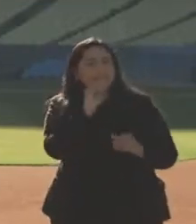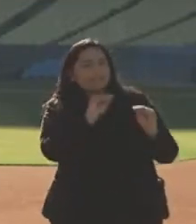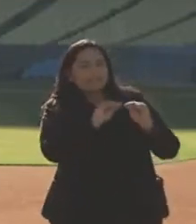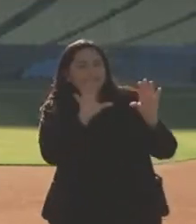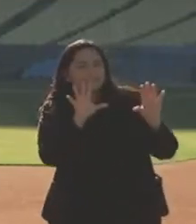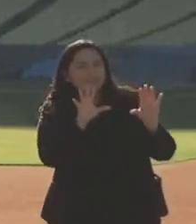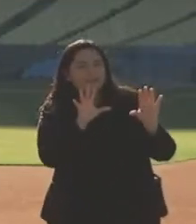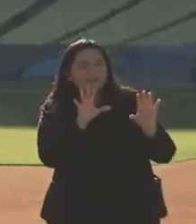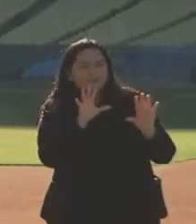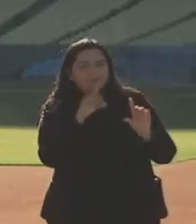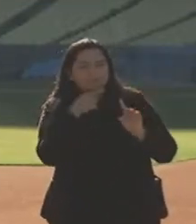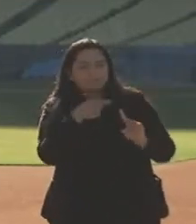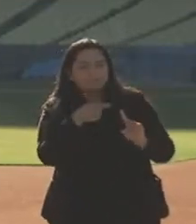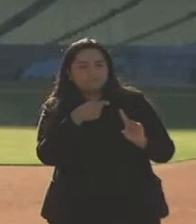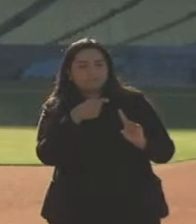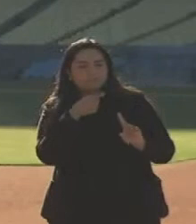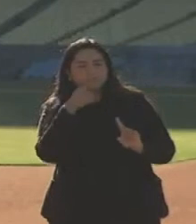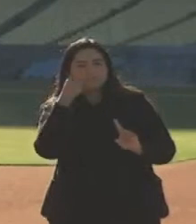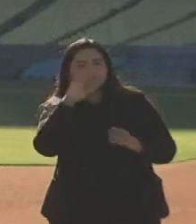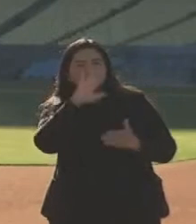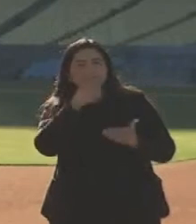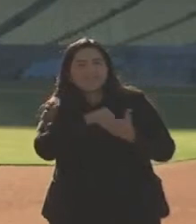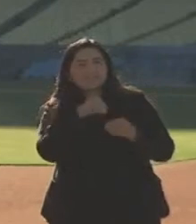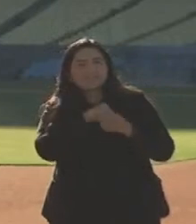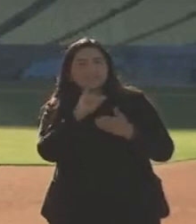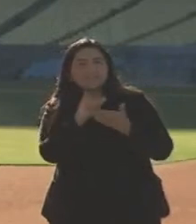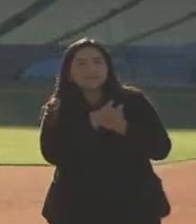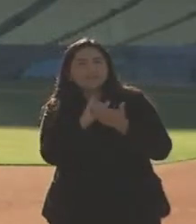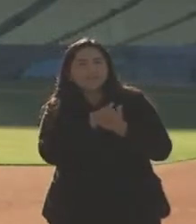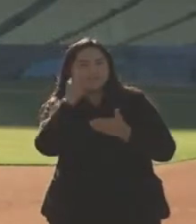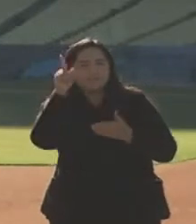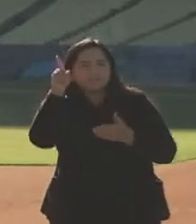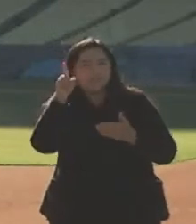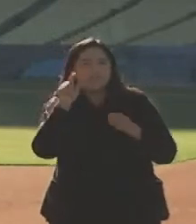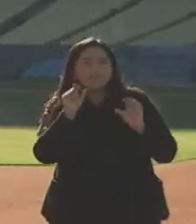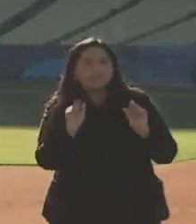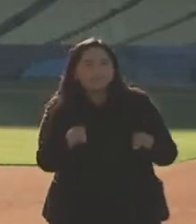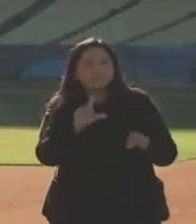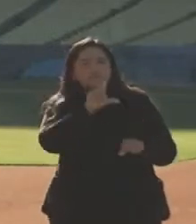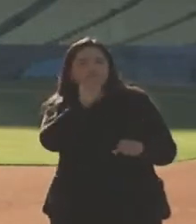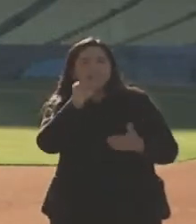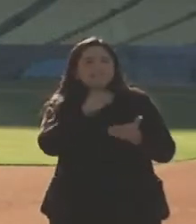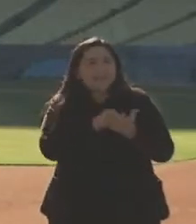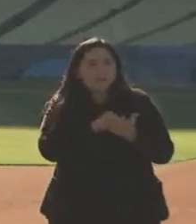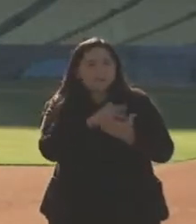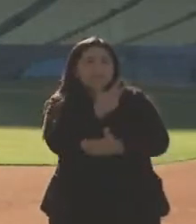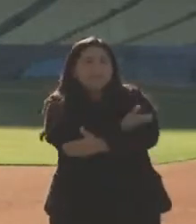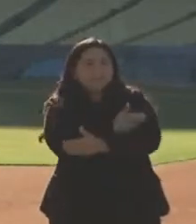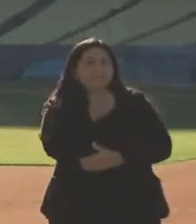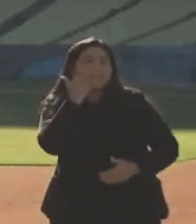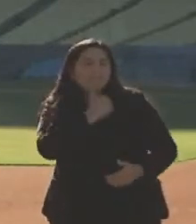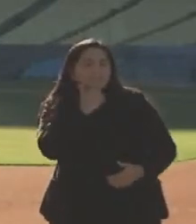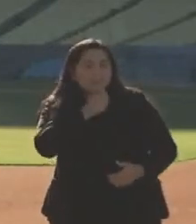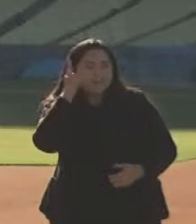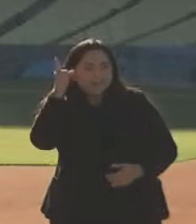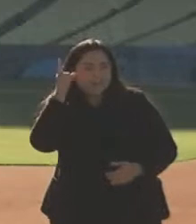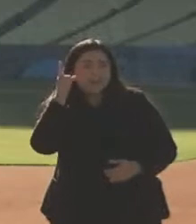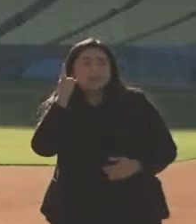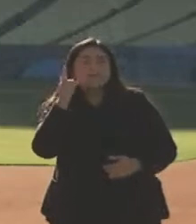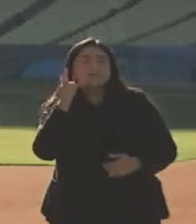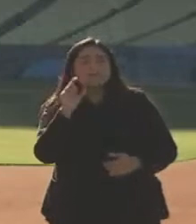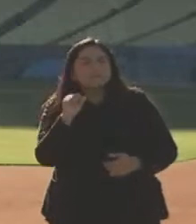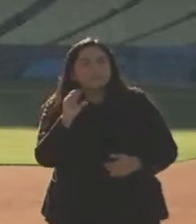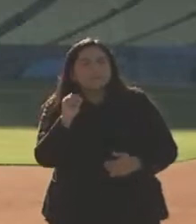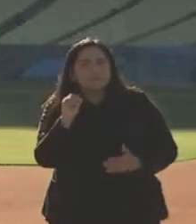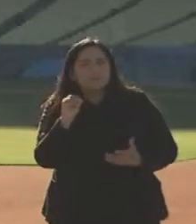Javits Center in New York has the capacity to do 25,000 vaccinations per day. So in terms of whether or not this